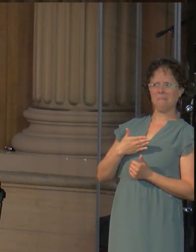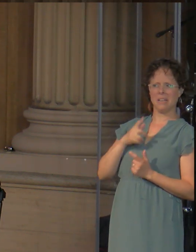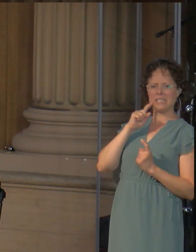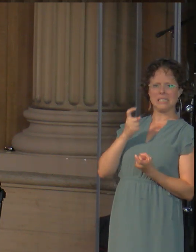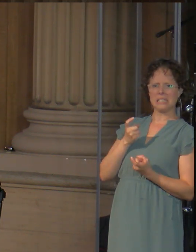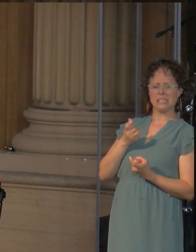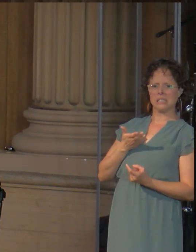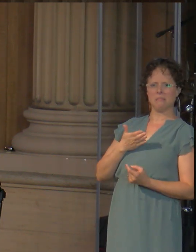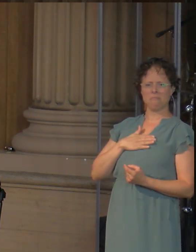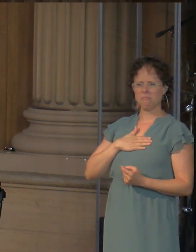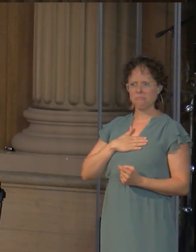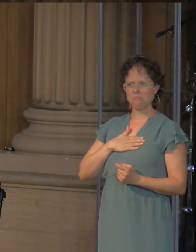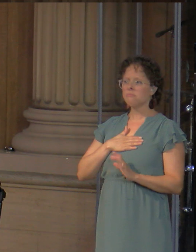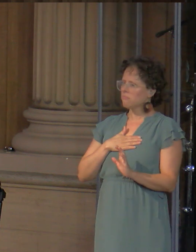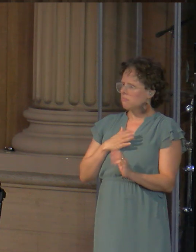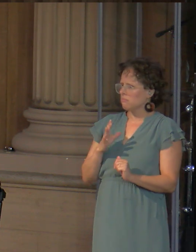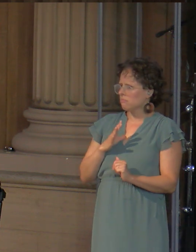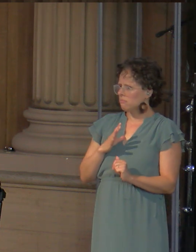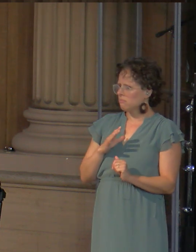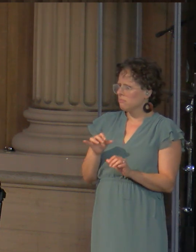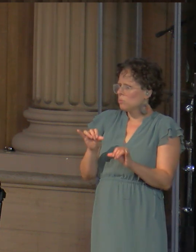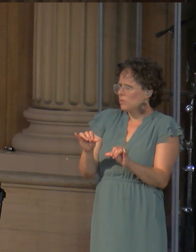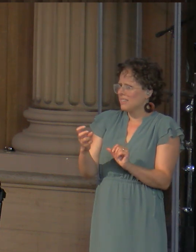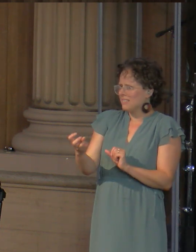and deny the thing that you're saying with your body, with your life.